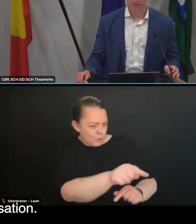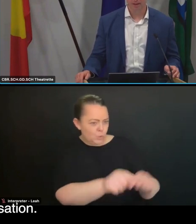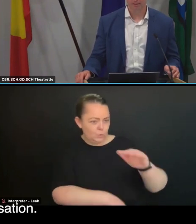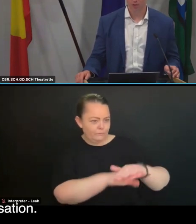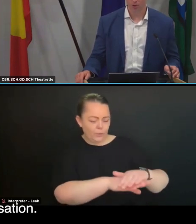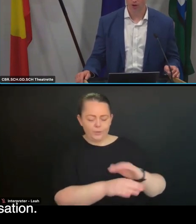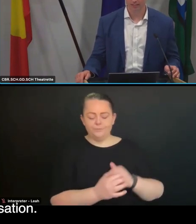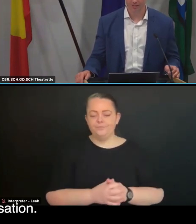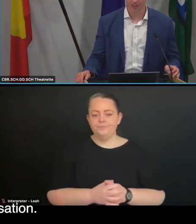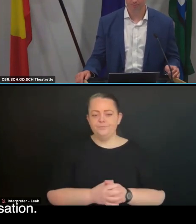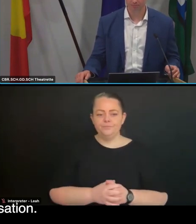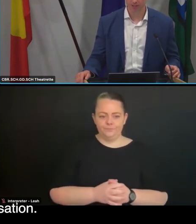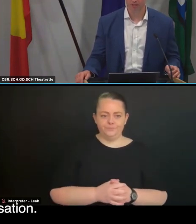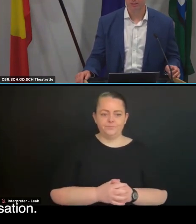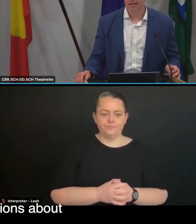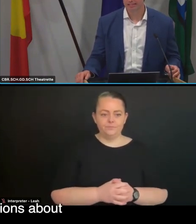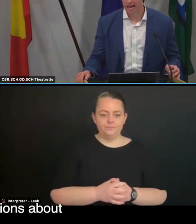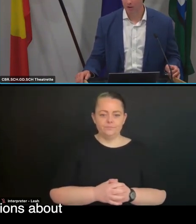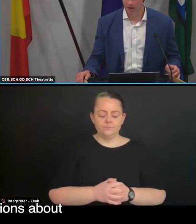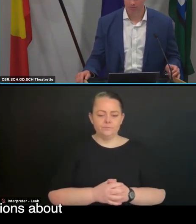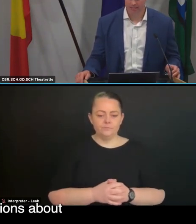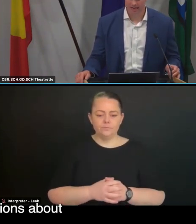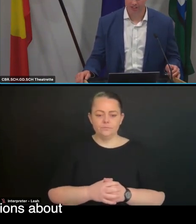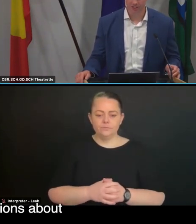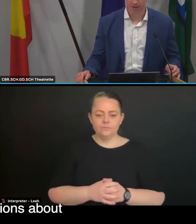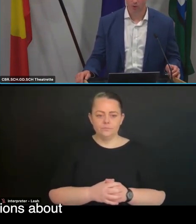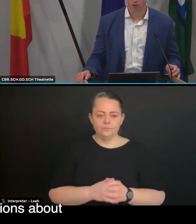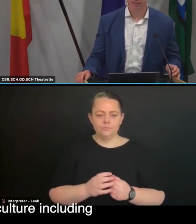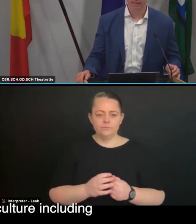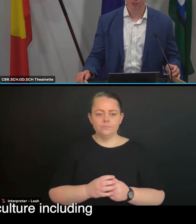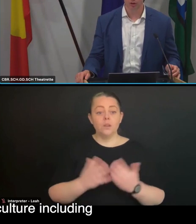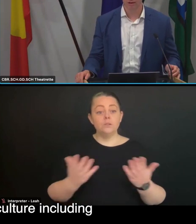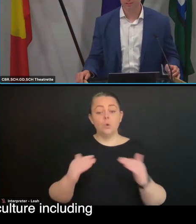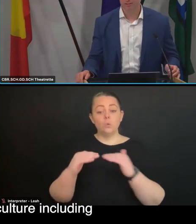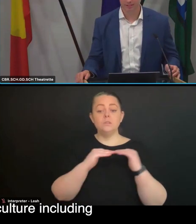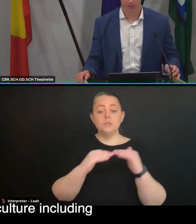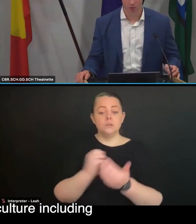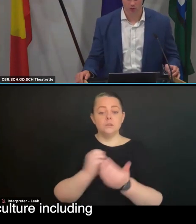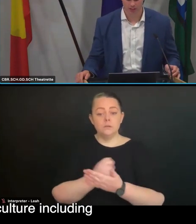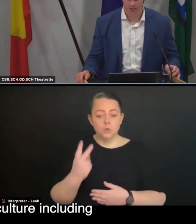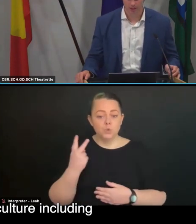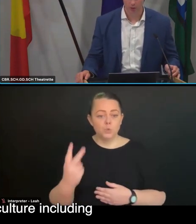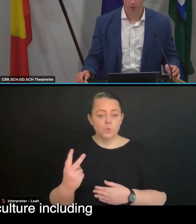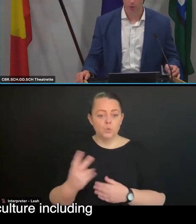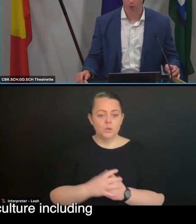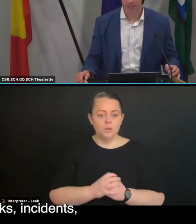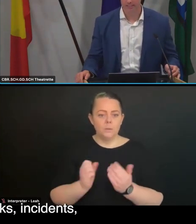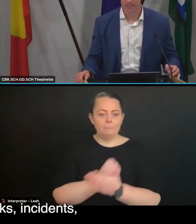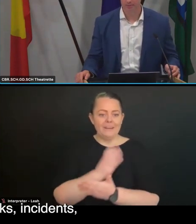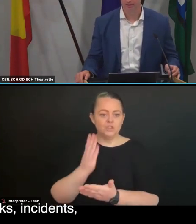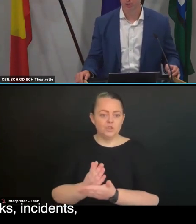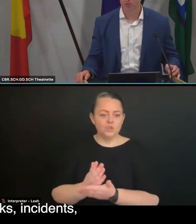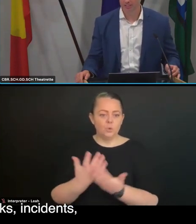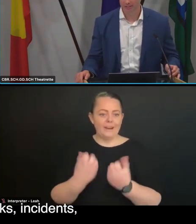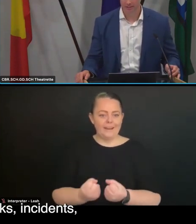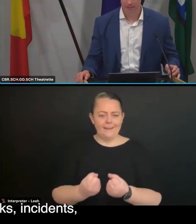this is about the organisation. So it has outcomes and actions about organisational governance and culture, including quality